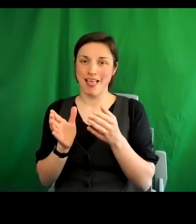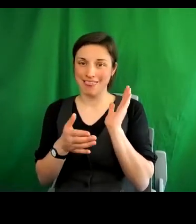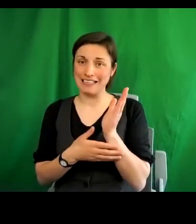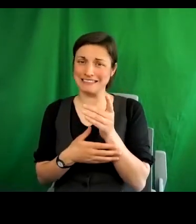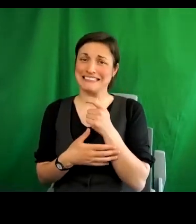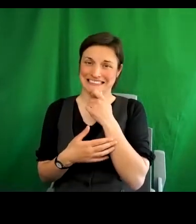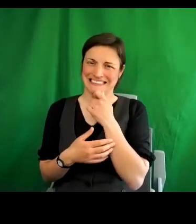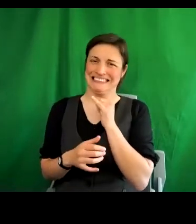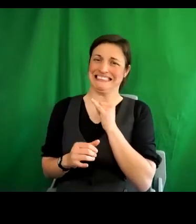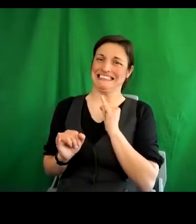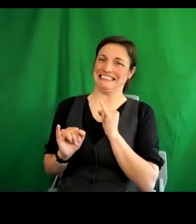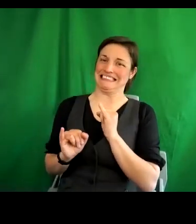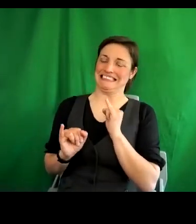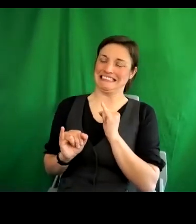cost.